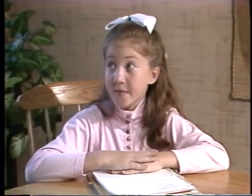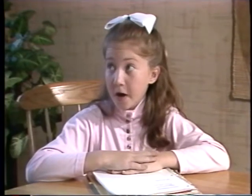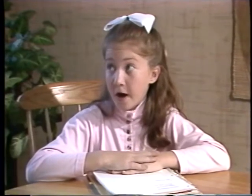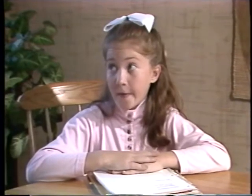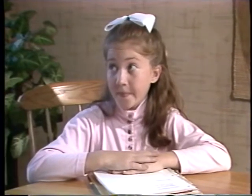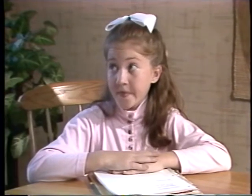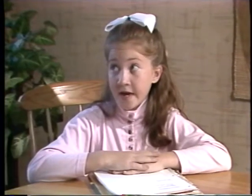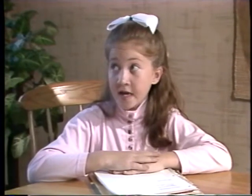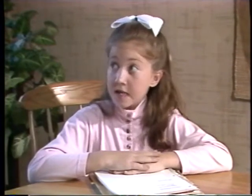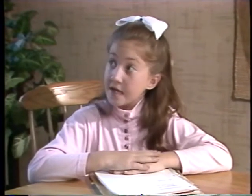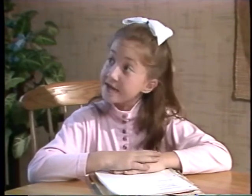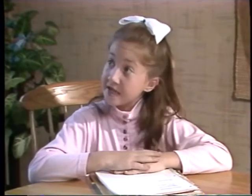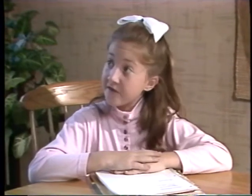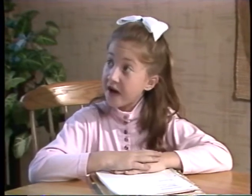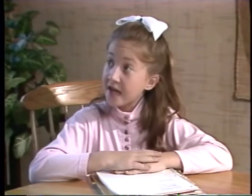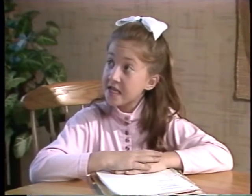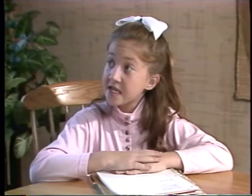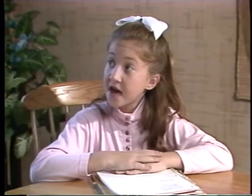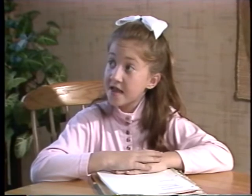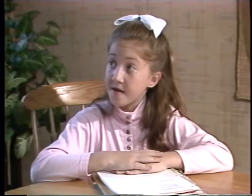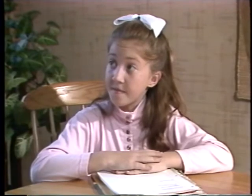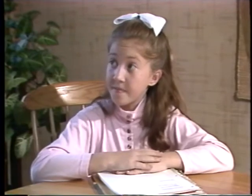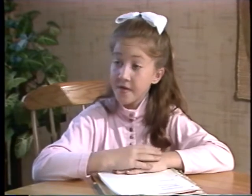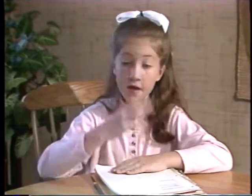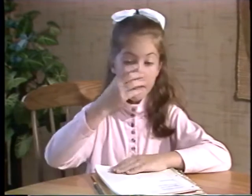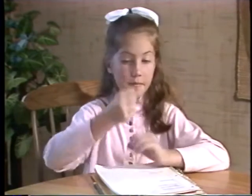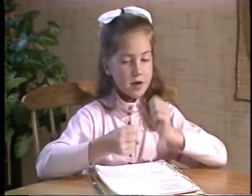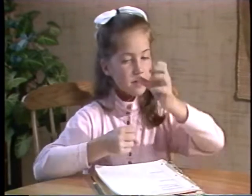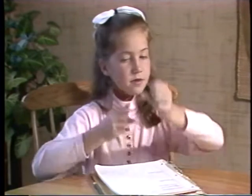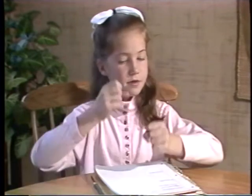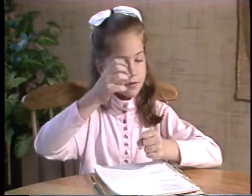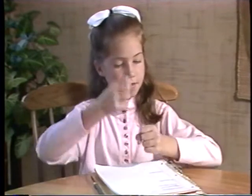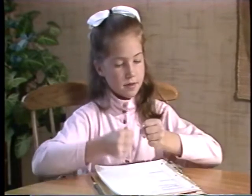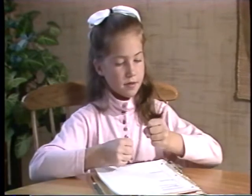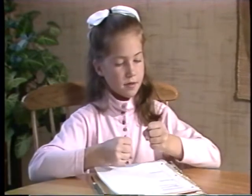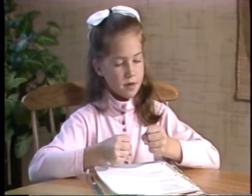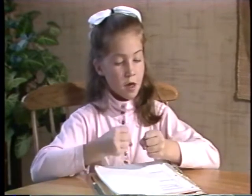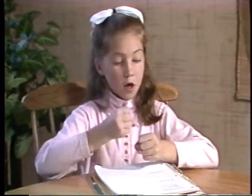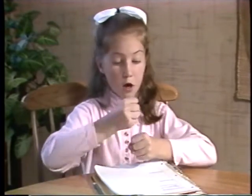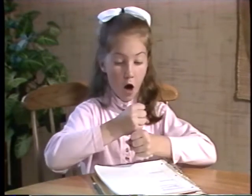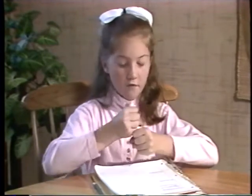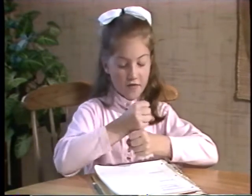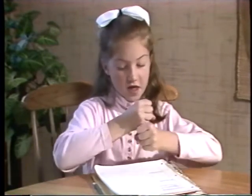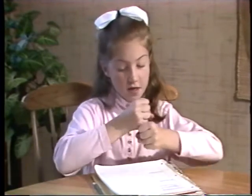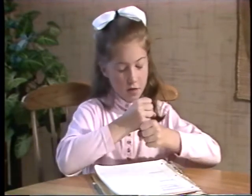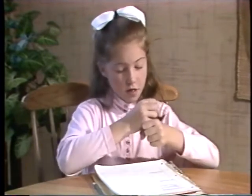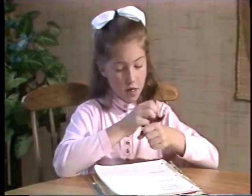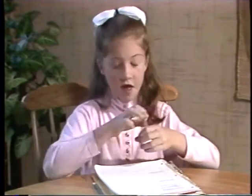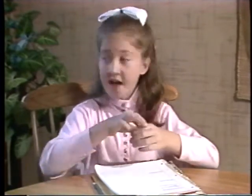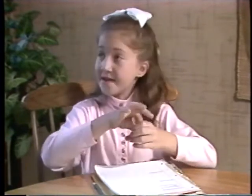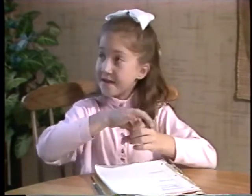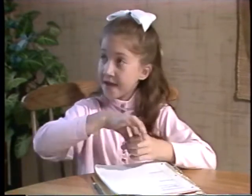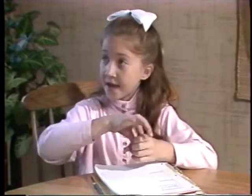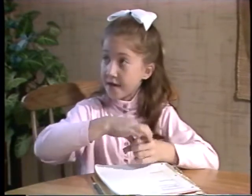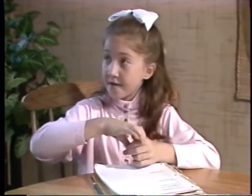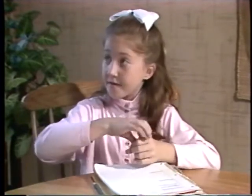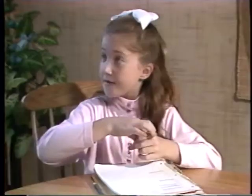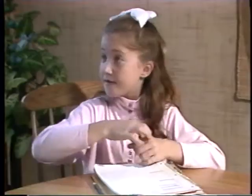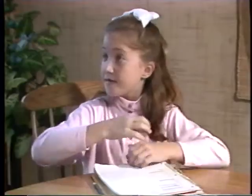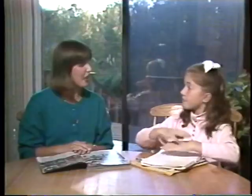all. Let's see if I can sign them. Milk, coffee, and tea. That's